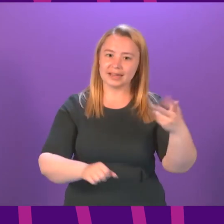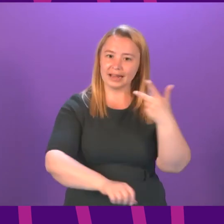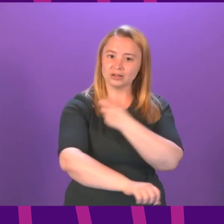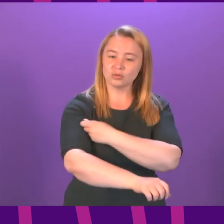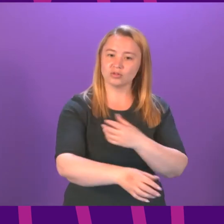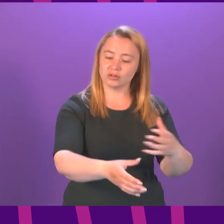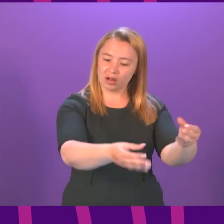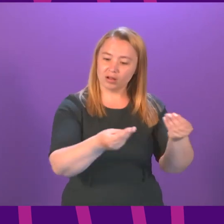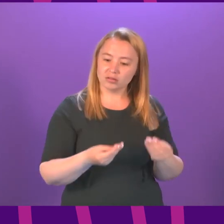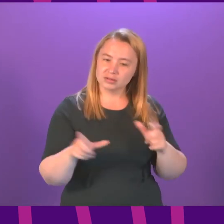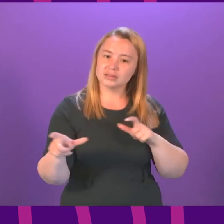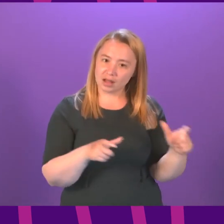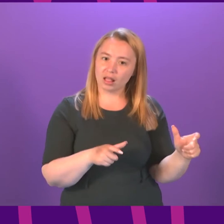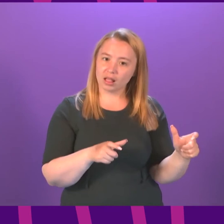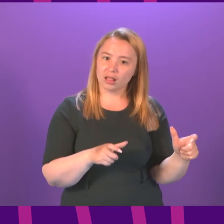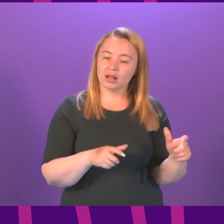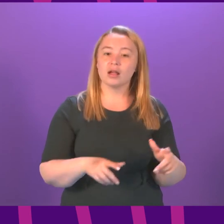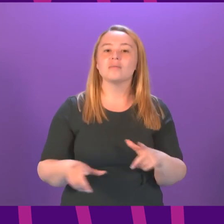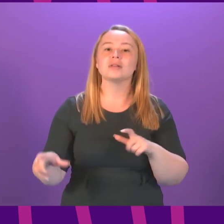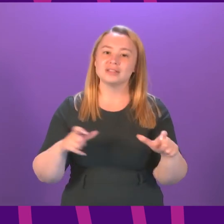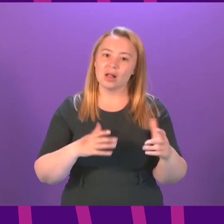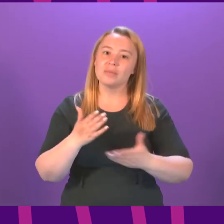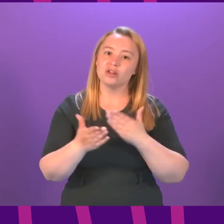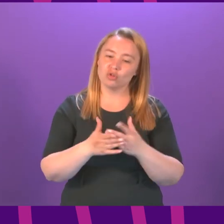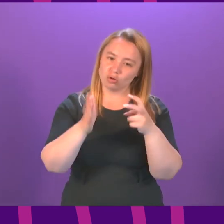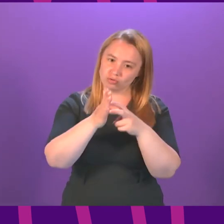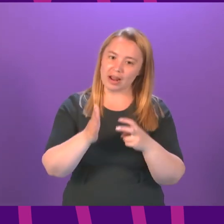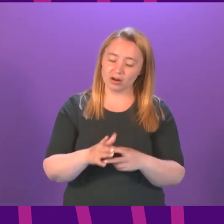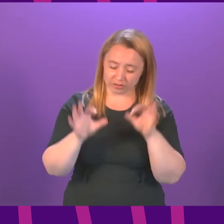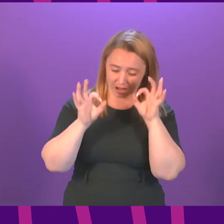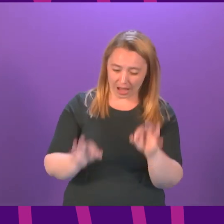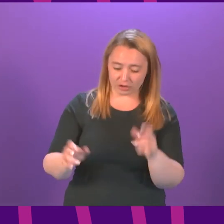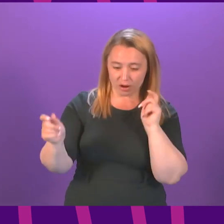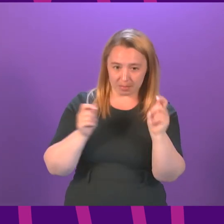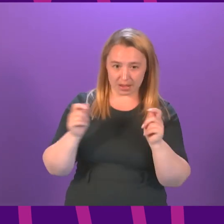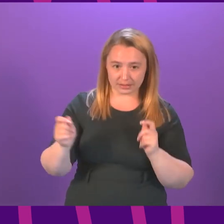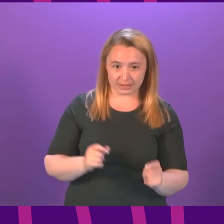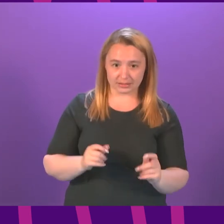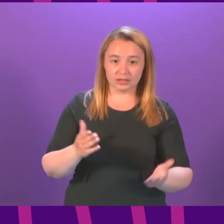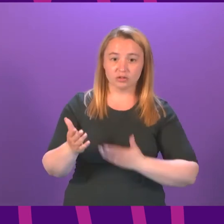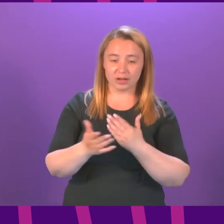dose being generated of course wider work is underway to ensure that records are accurate and amended in ways which